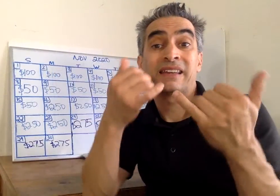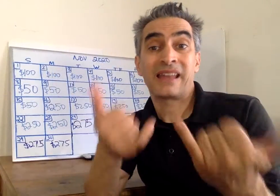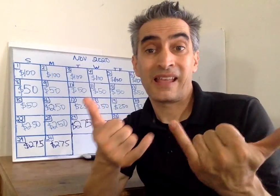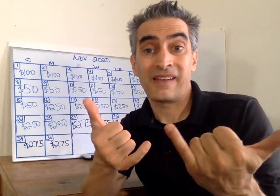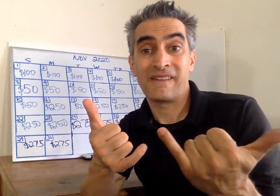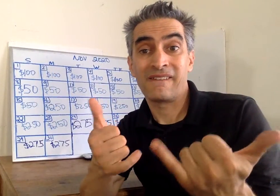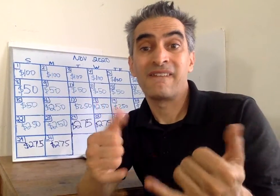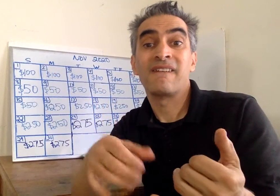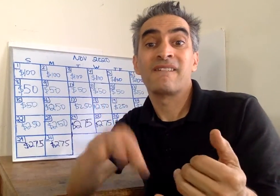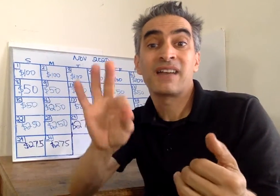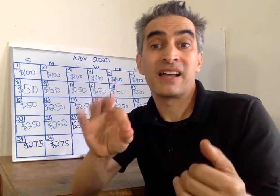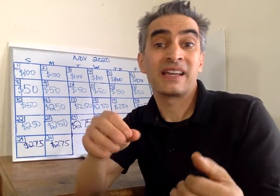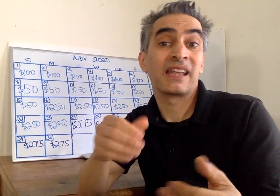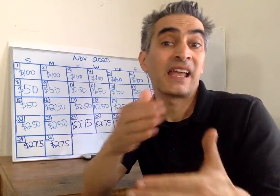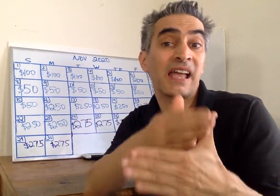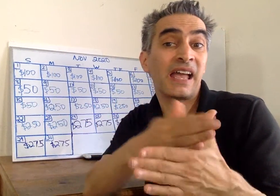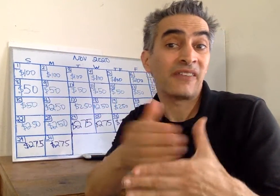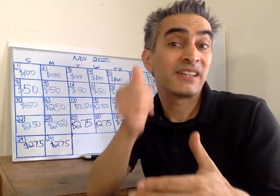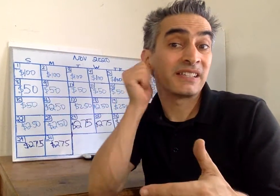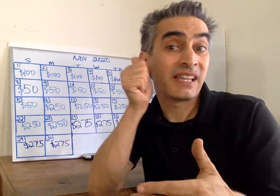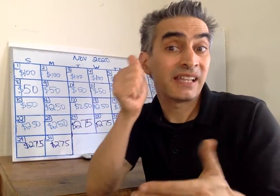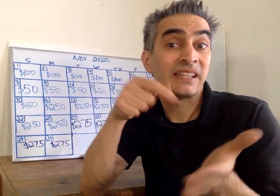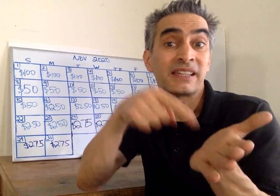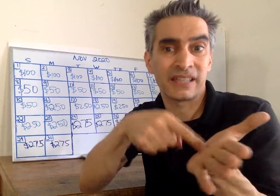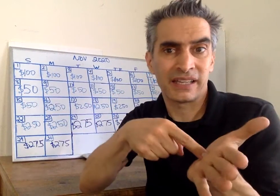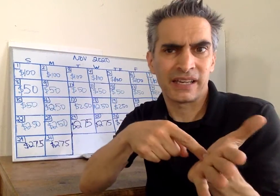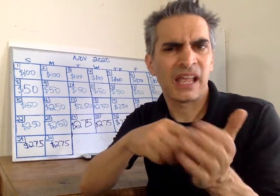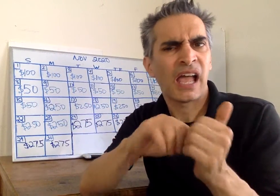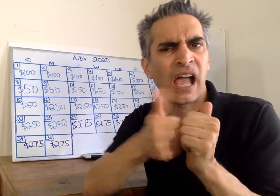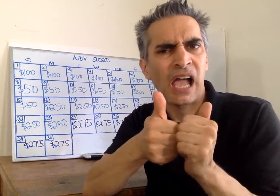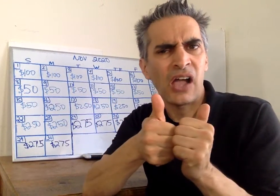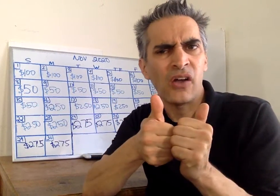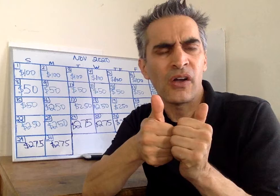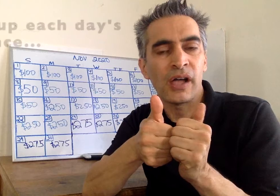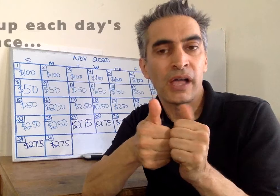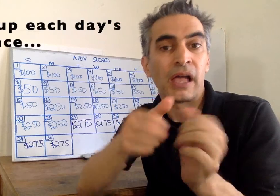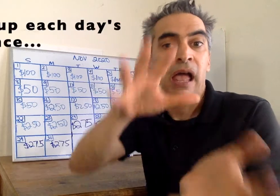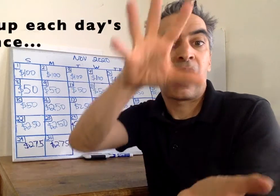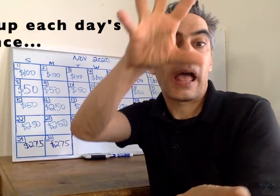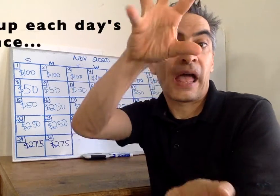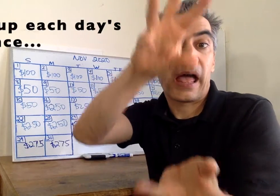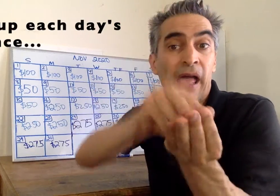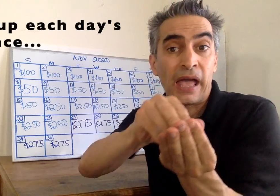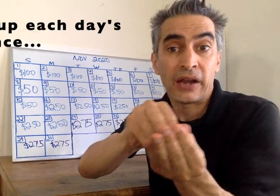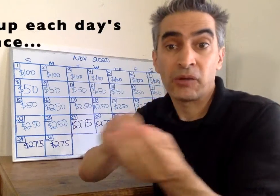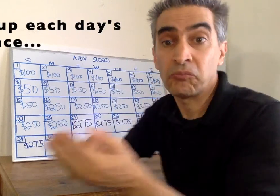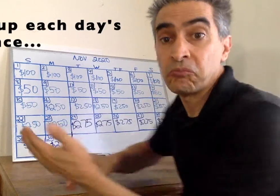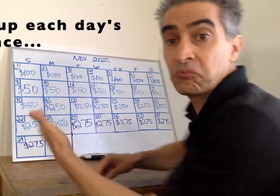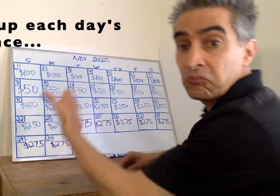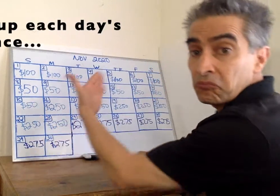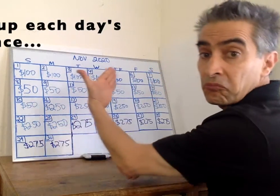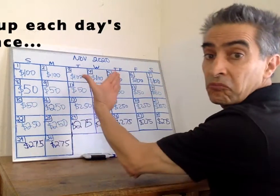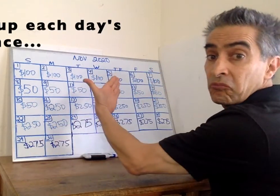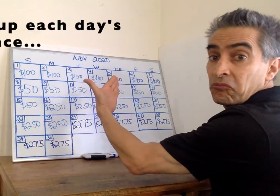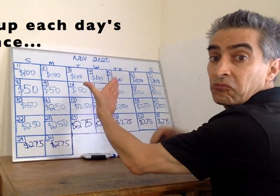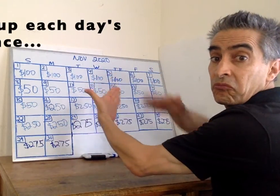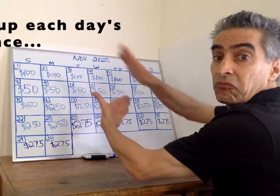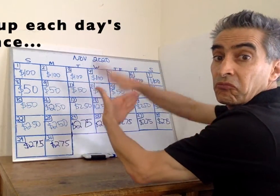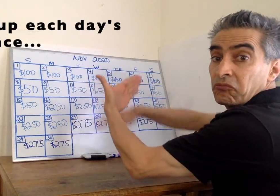Now, you've got to find the average daily balance by adding up all the balances